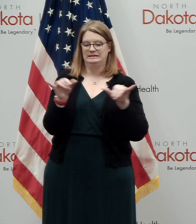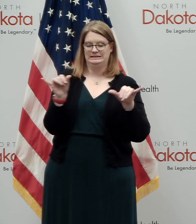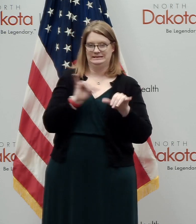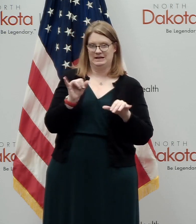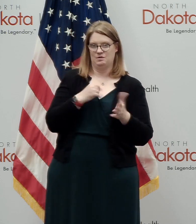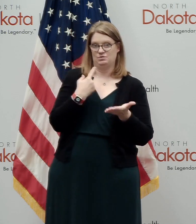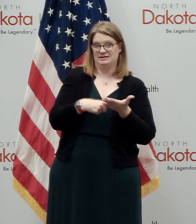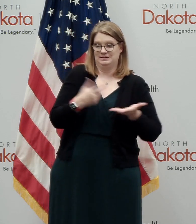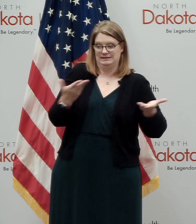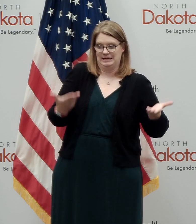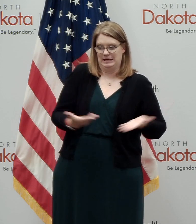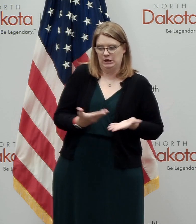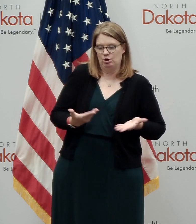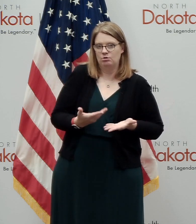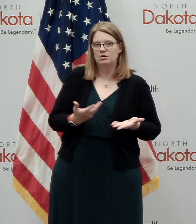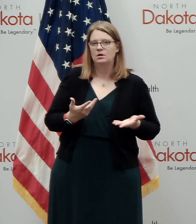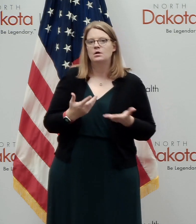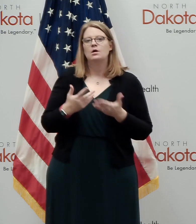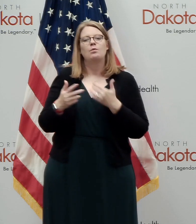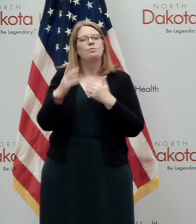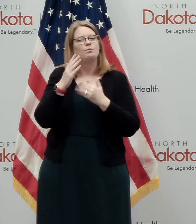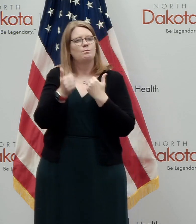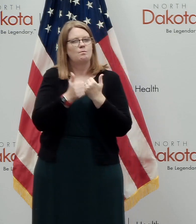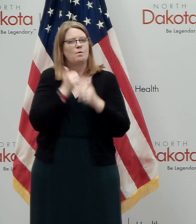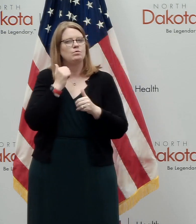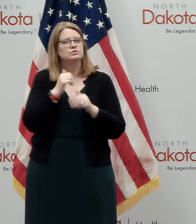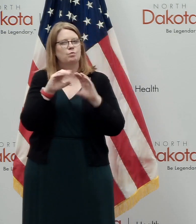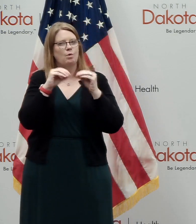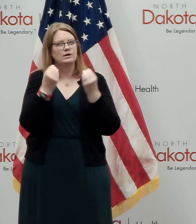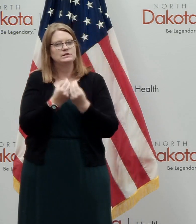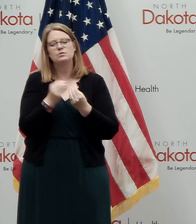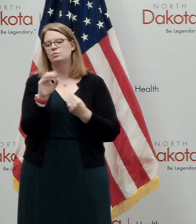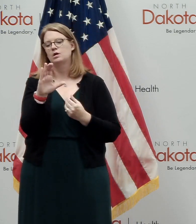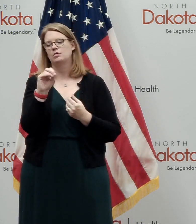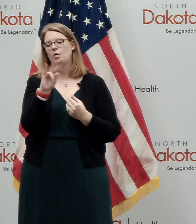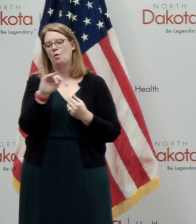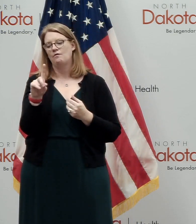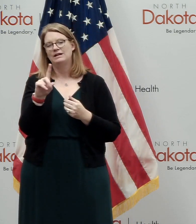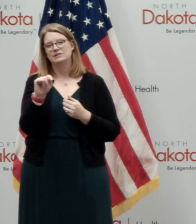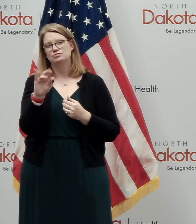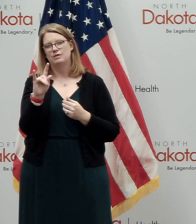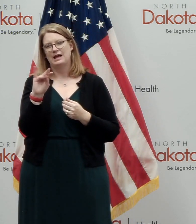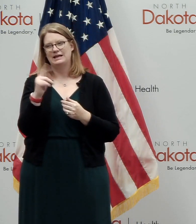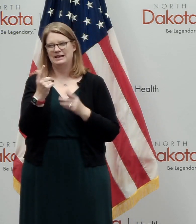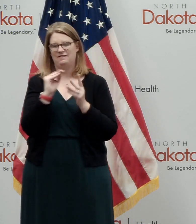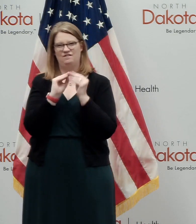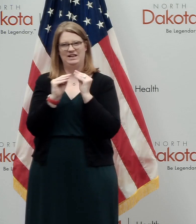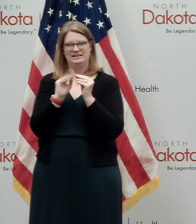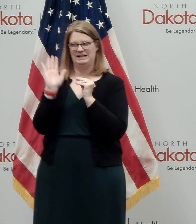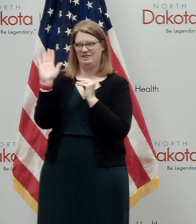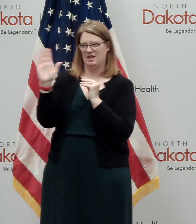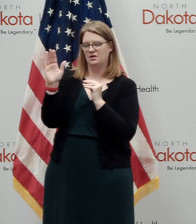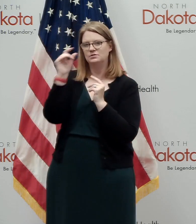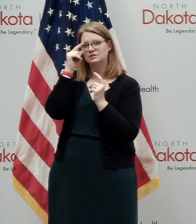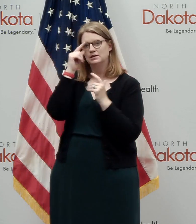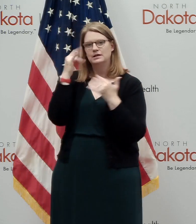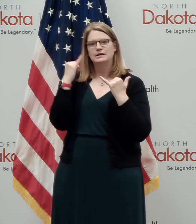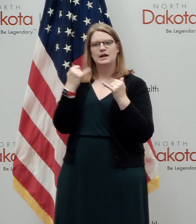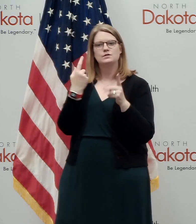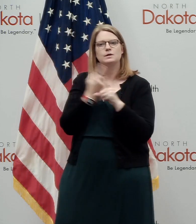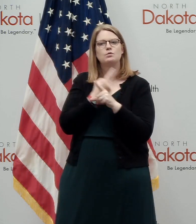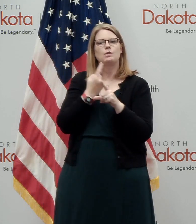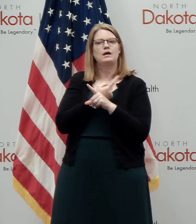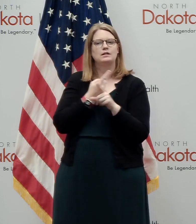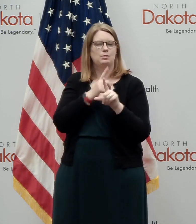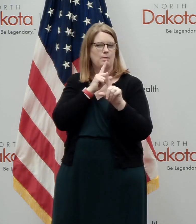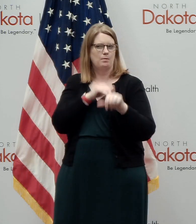by most, but not all organizations. But when COVID tracking fixed theirs, a few days later, it flowed through and now it's being correctly reported